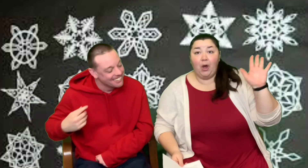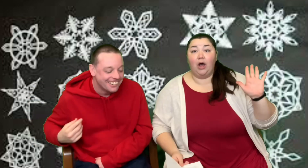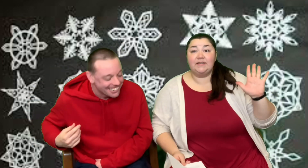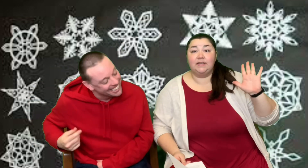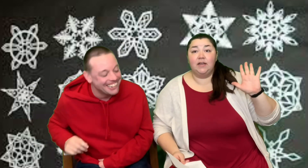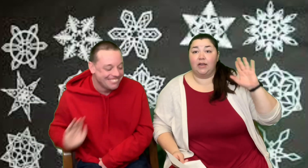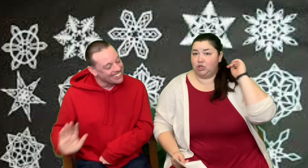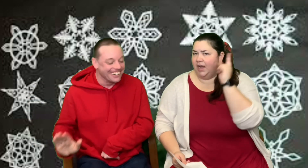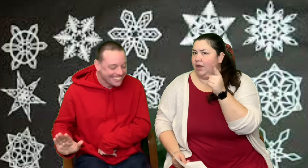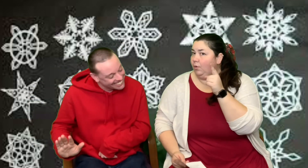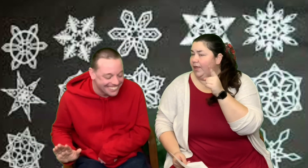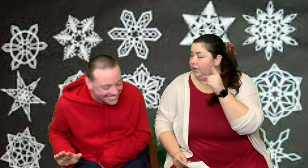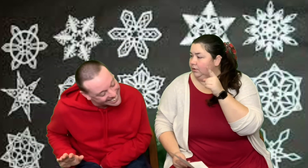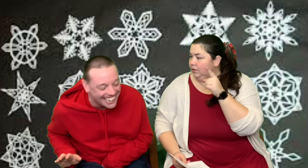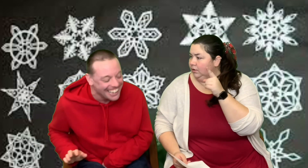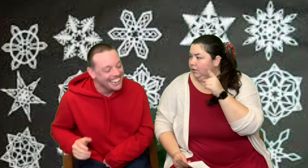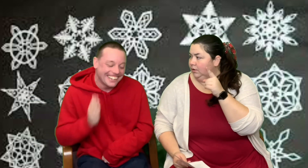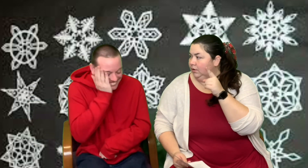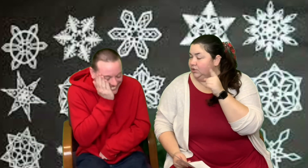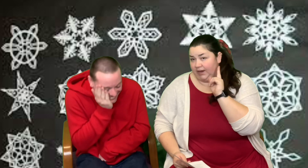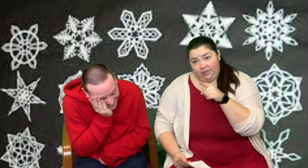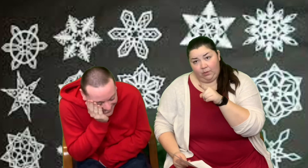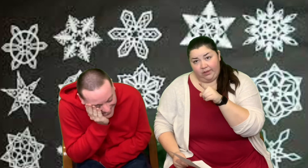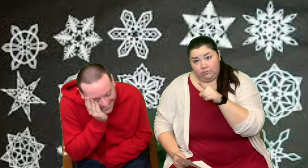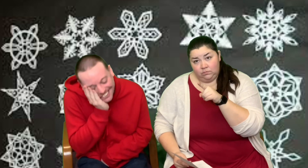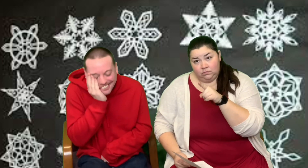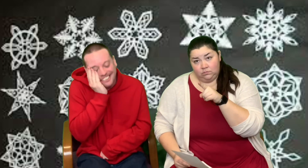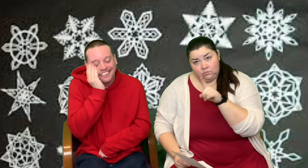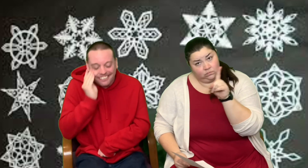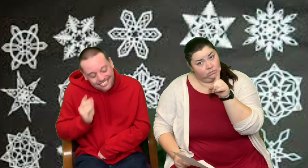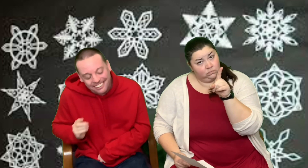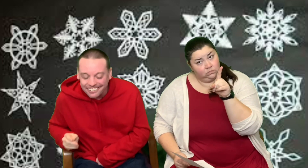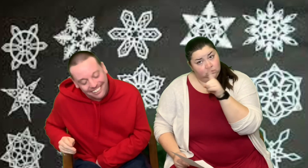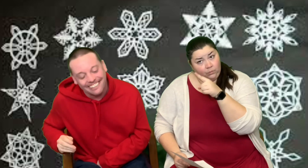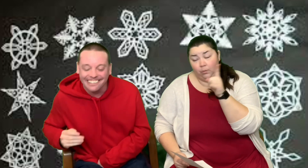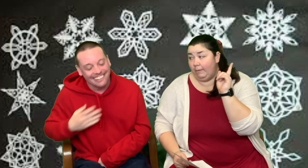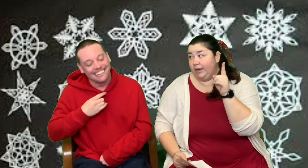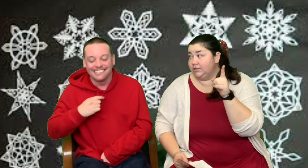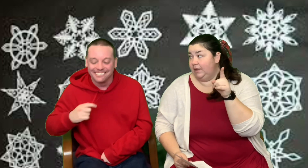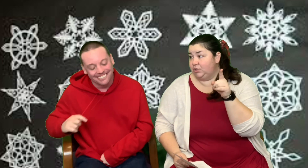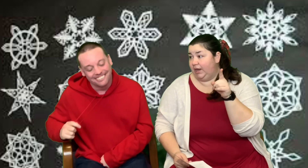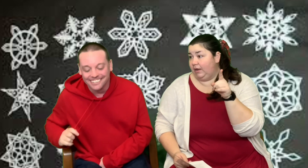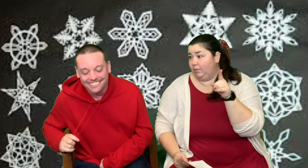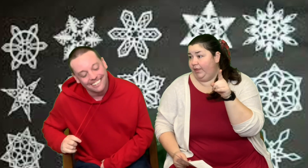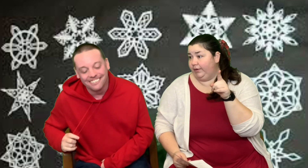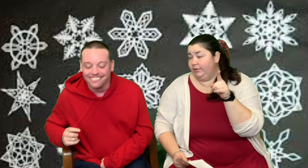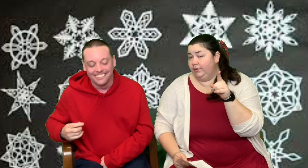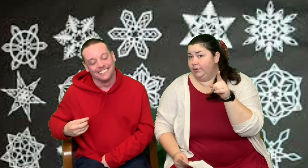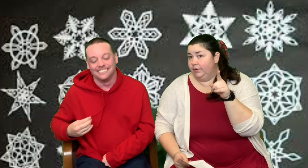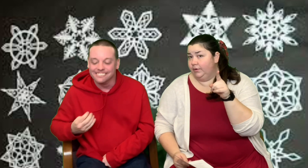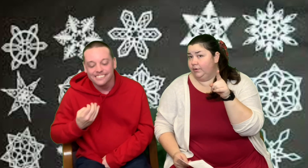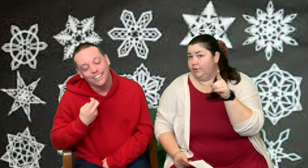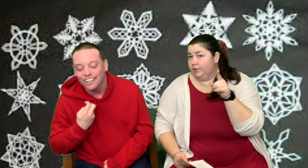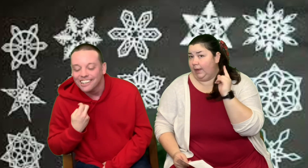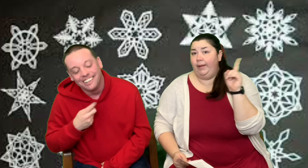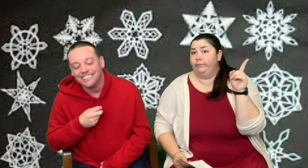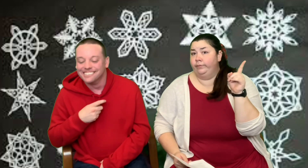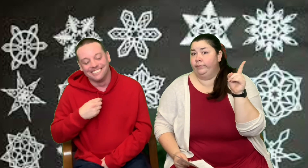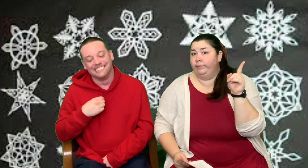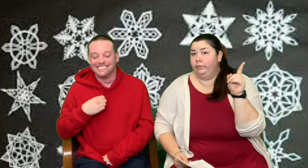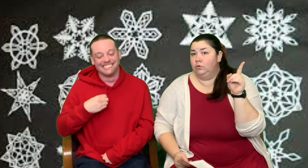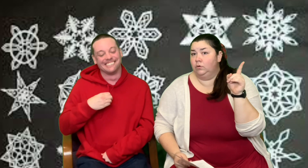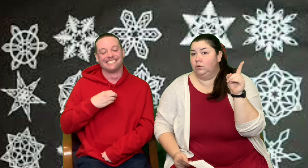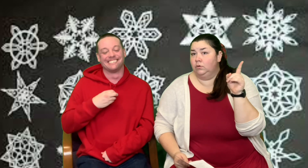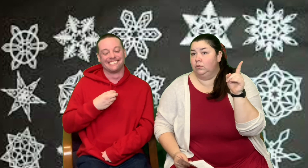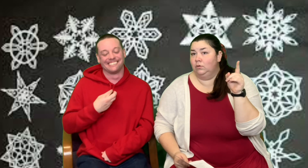It's time to pause and check out the weather. Check out that weather. We better see them check out the weather. Oh. Come on.